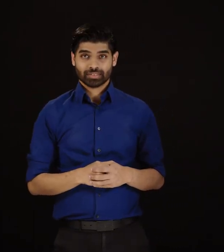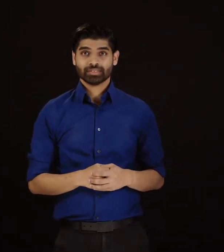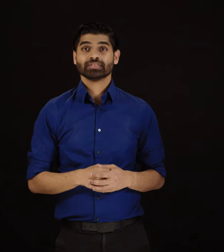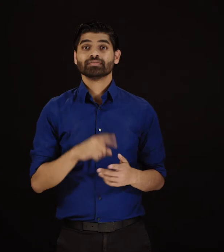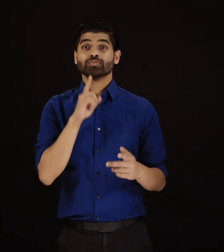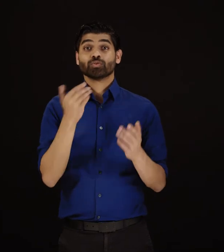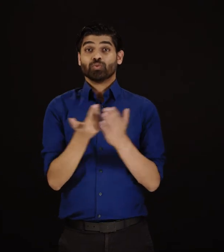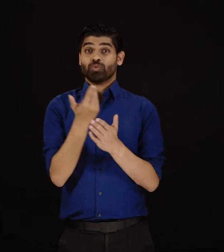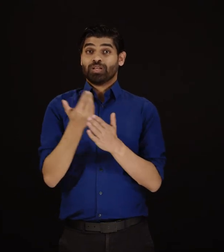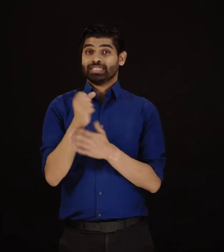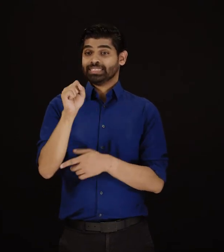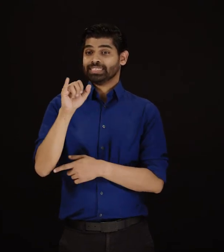with all networks.